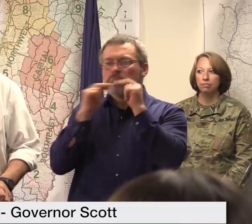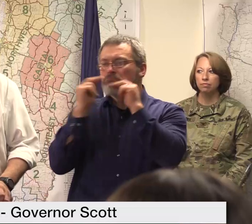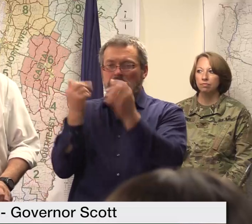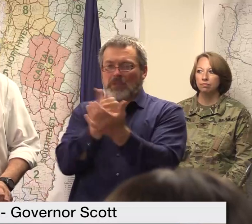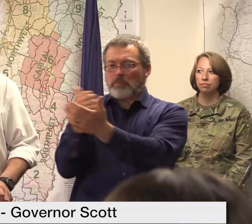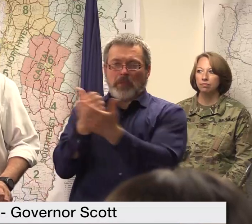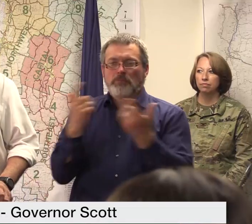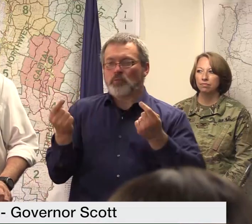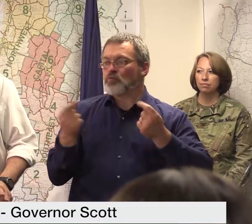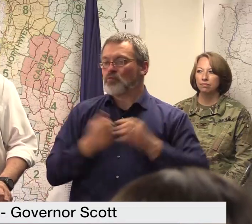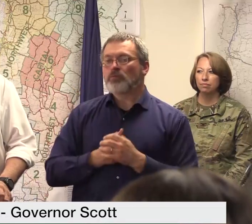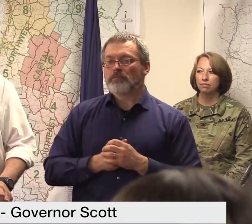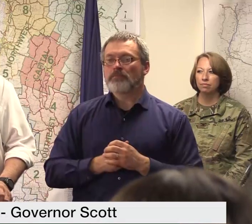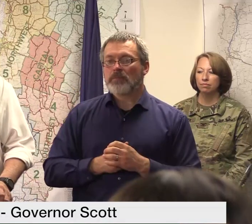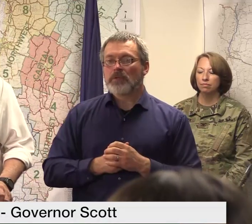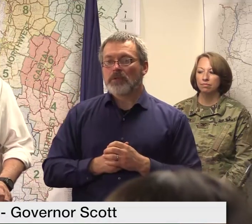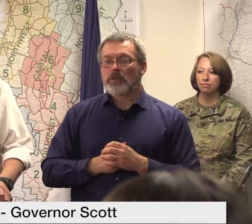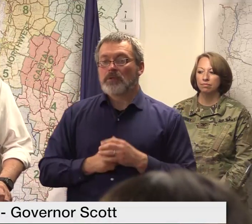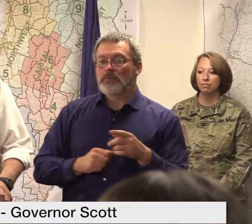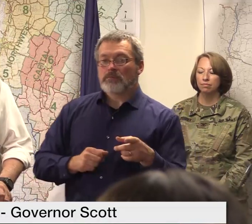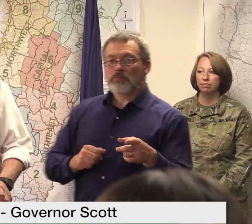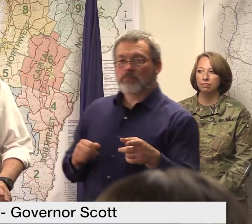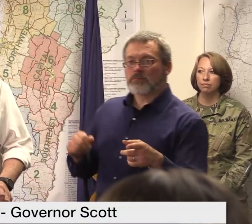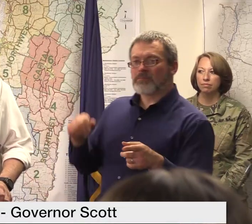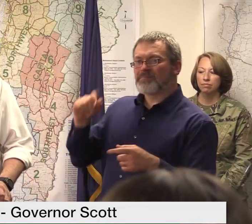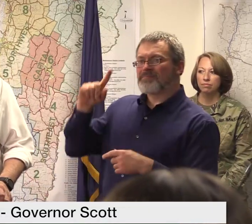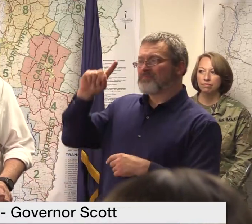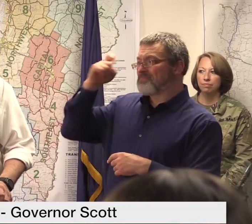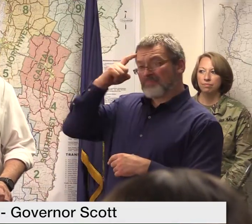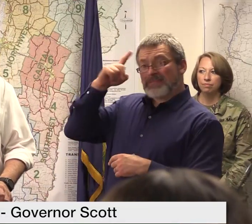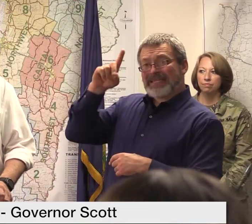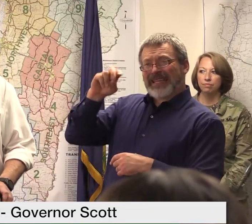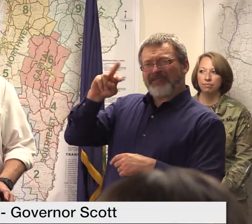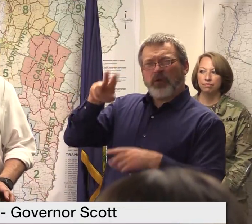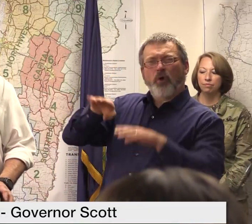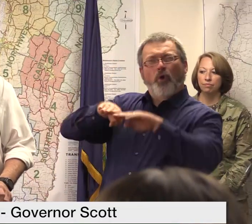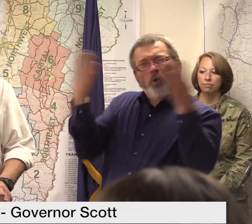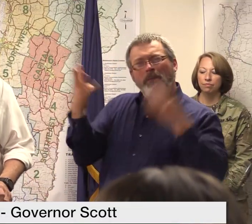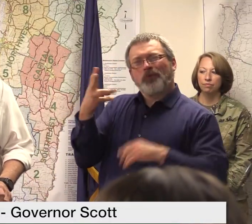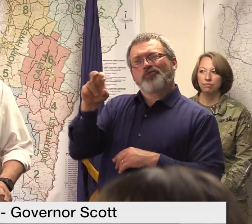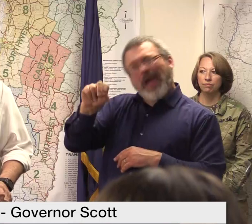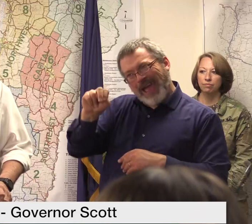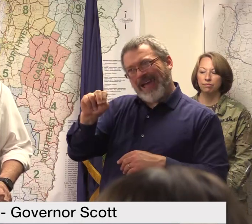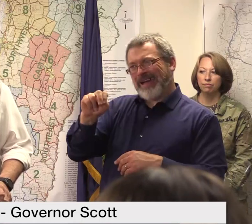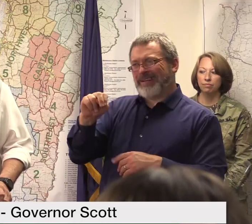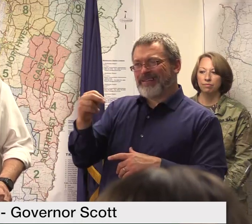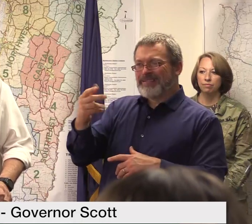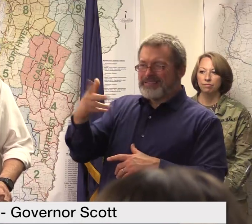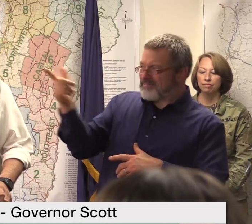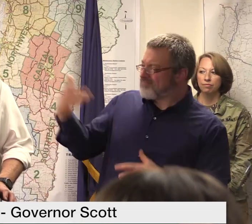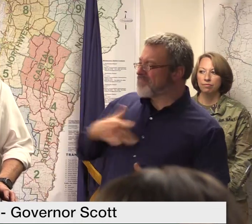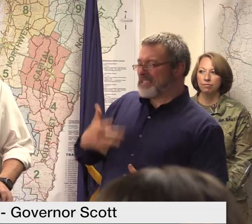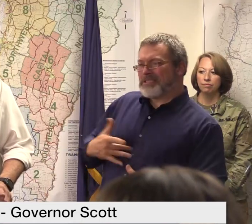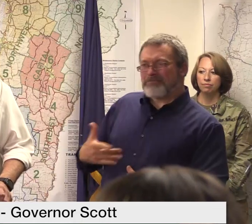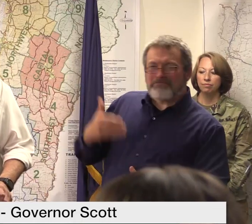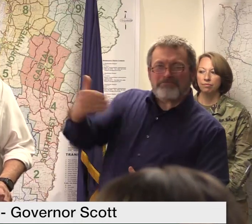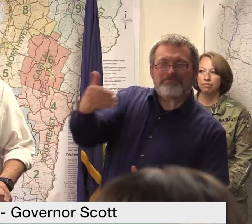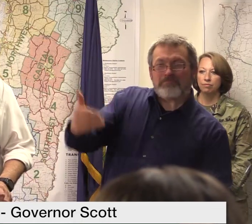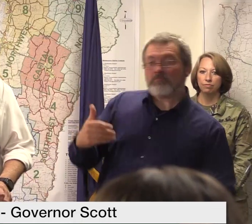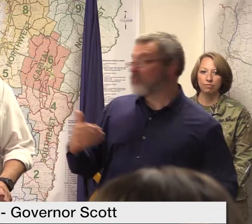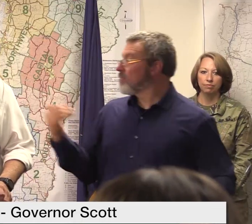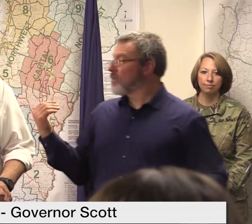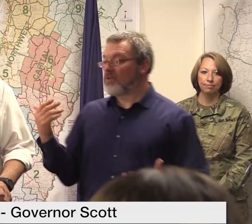and offering for the public um i couldn't give you that right now but i don't think it's going to be that long i think some of it has to do with the overall